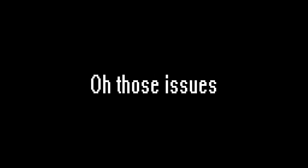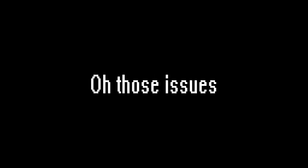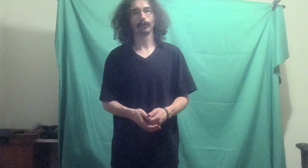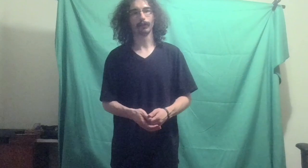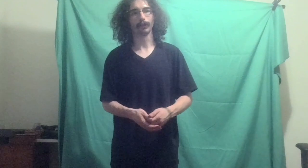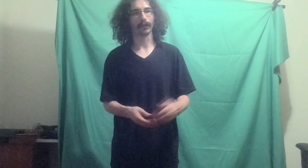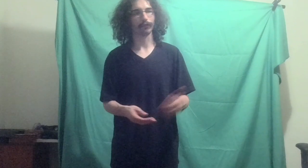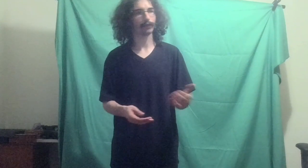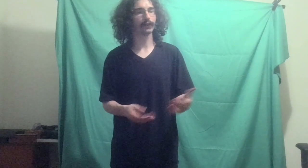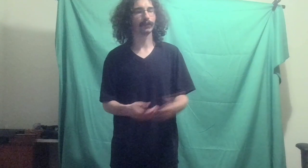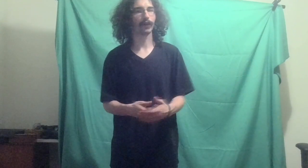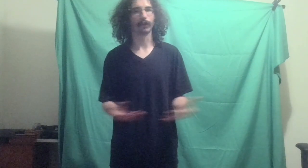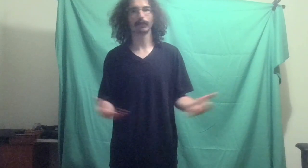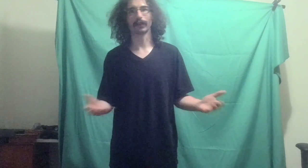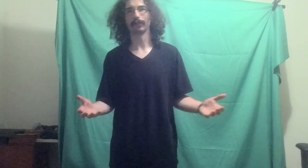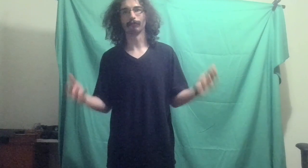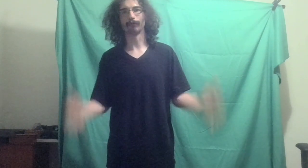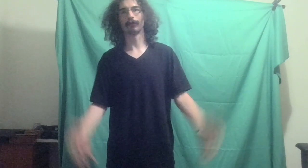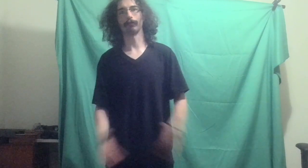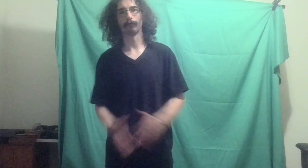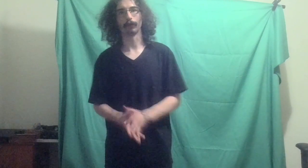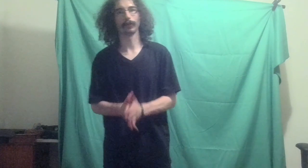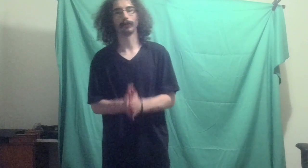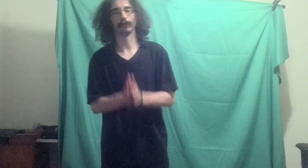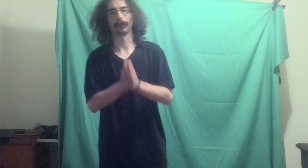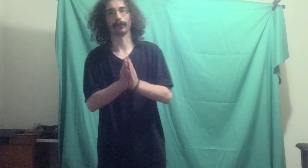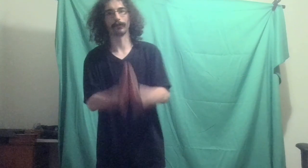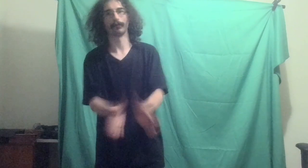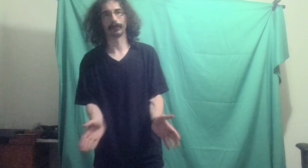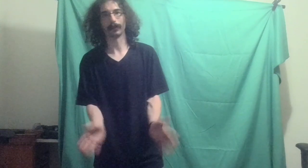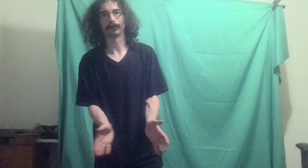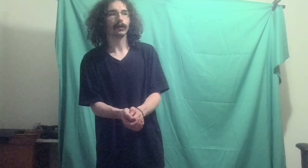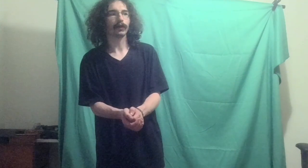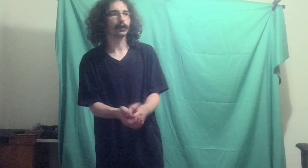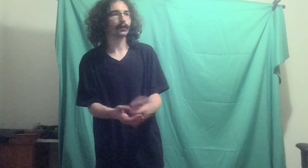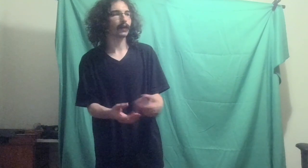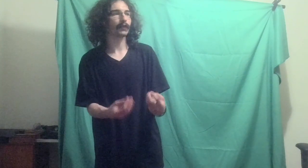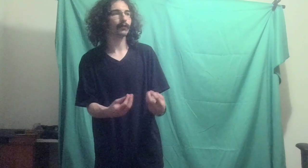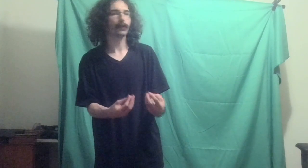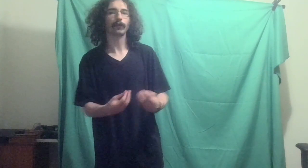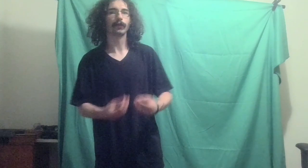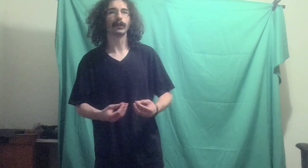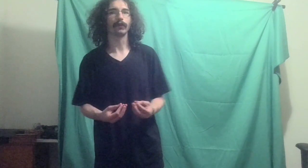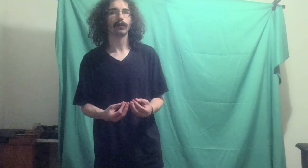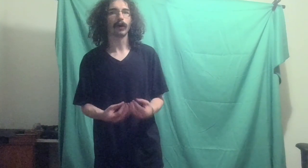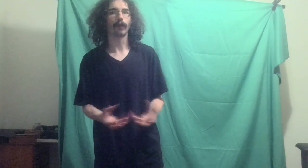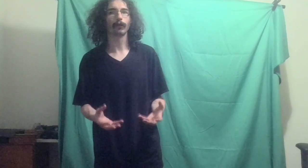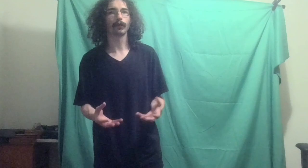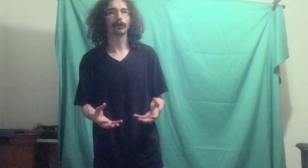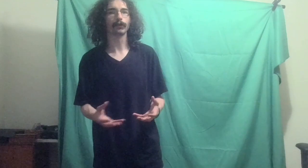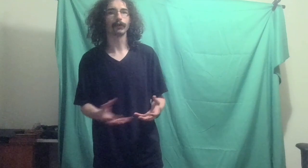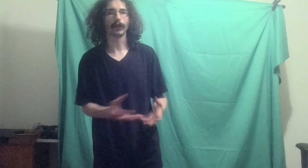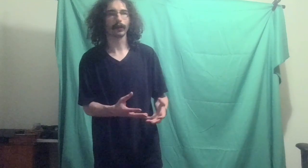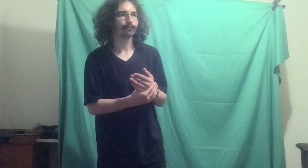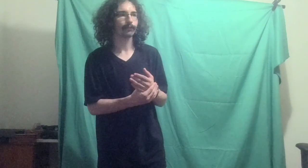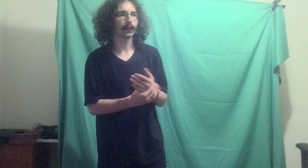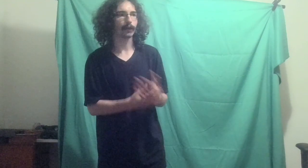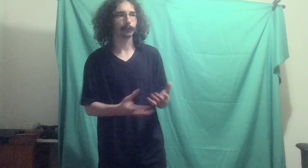When I realized that I'm about to hit the fourth year and start the fifth year, it kind of made me realize I'm no longer a, how to put it,